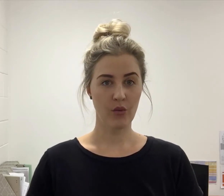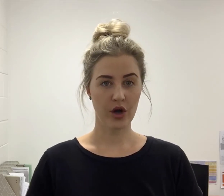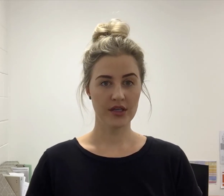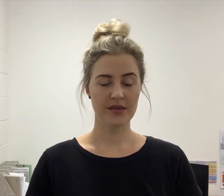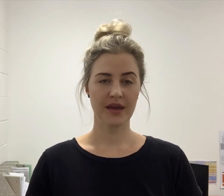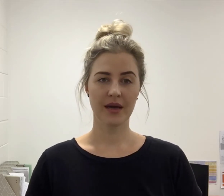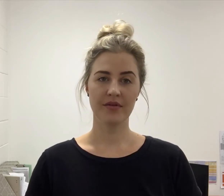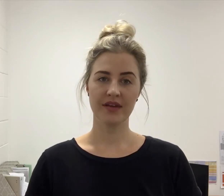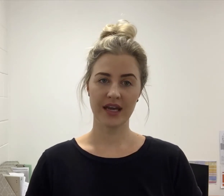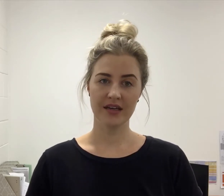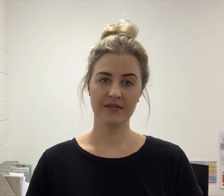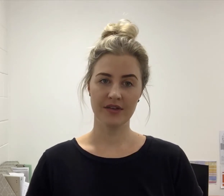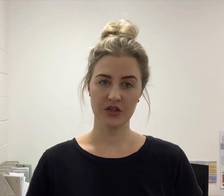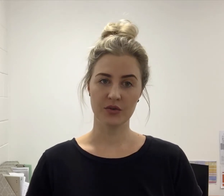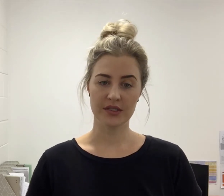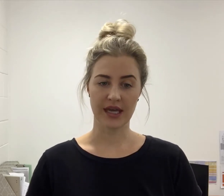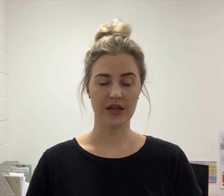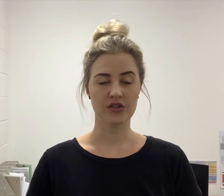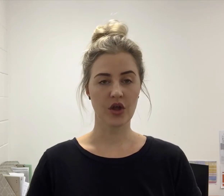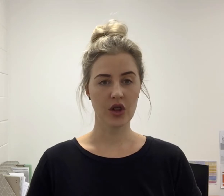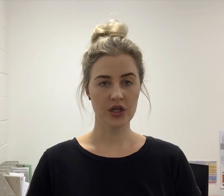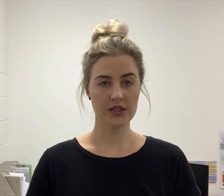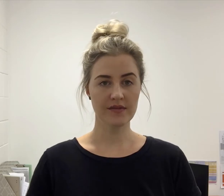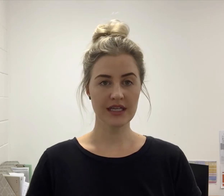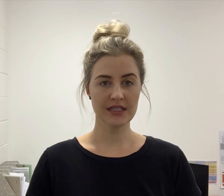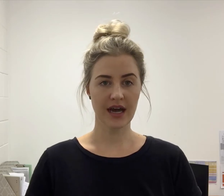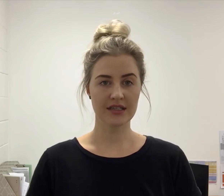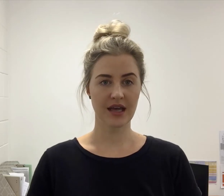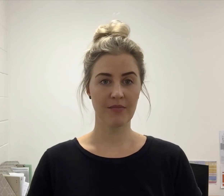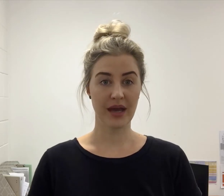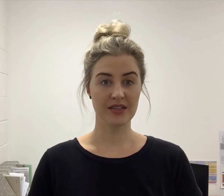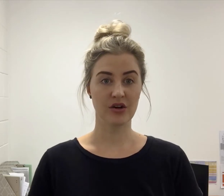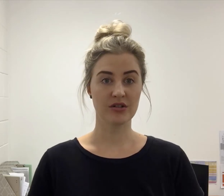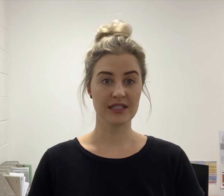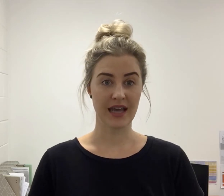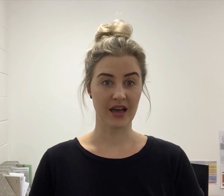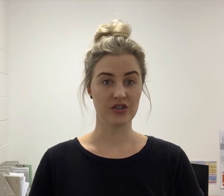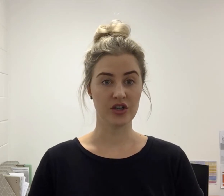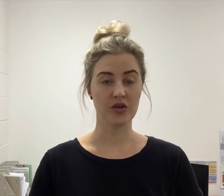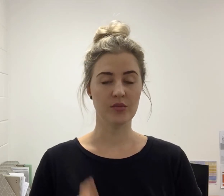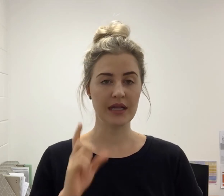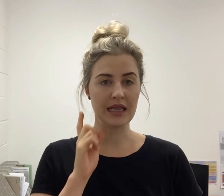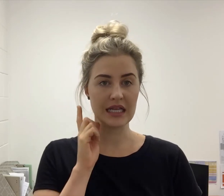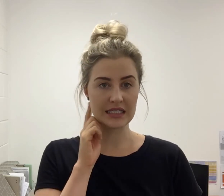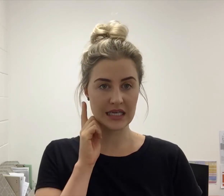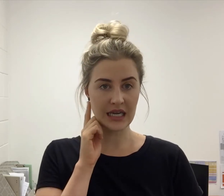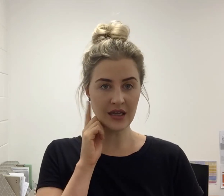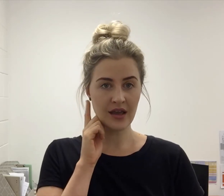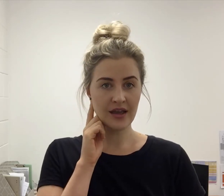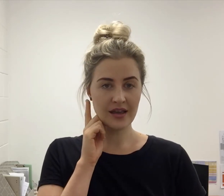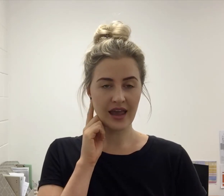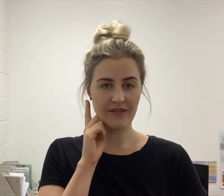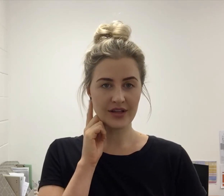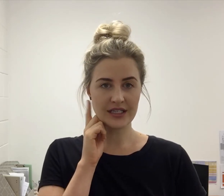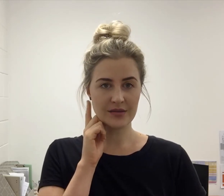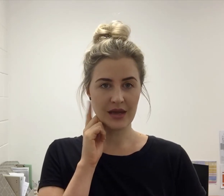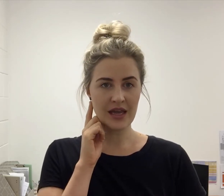words are made up of individual sounds, so lots of these tasks are based on sound. So you'll be listening carefully to me